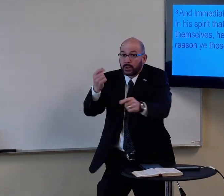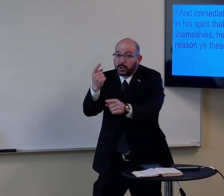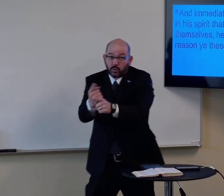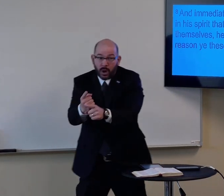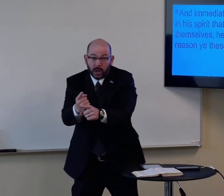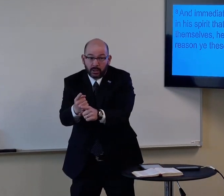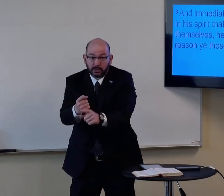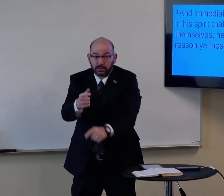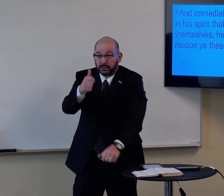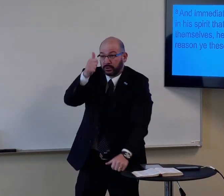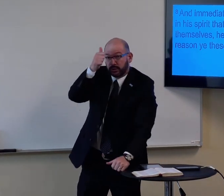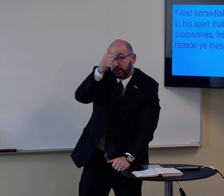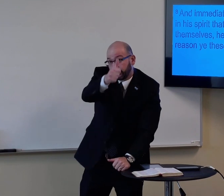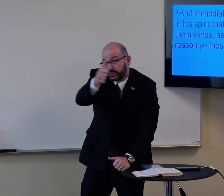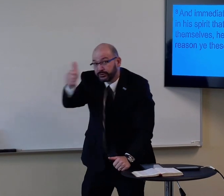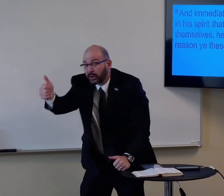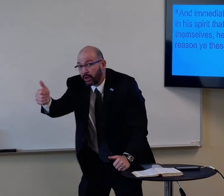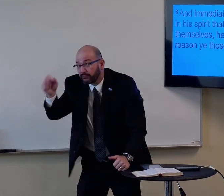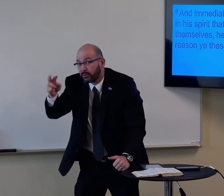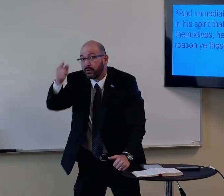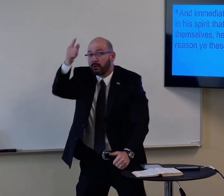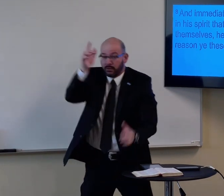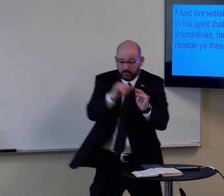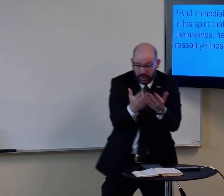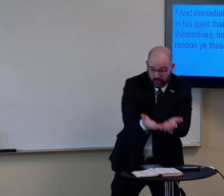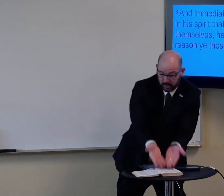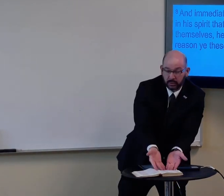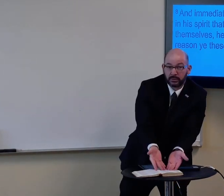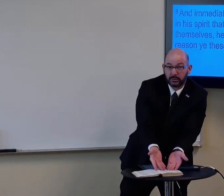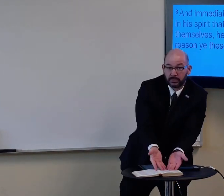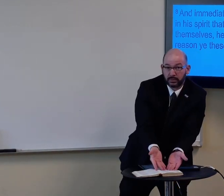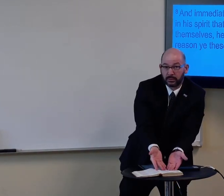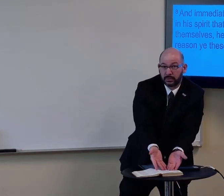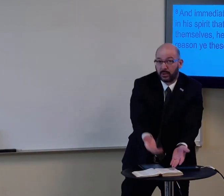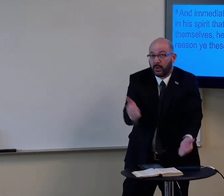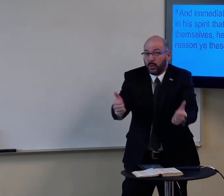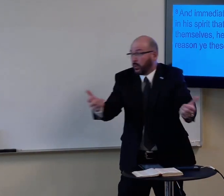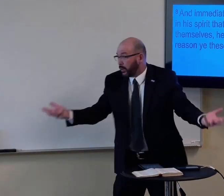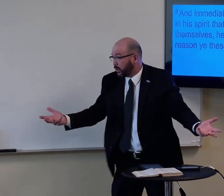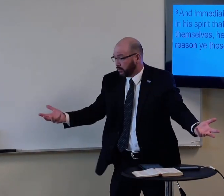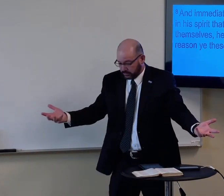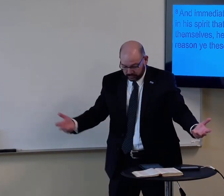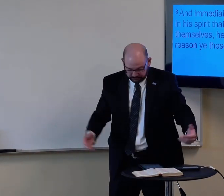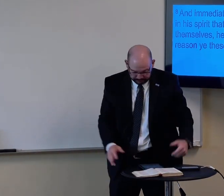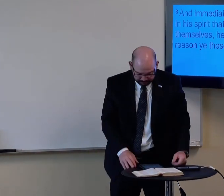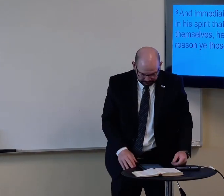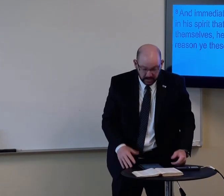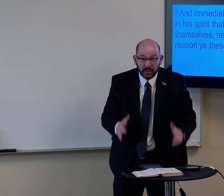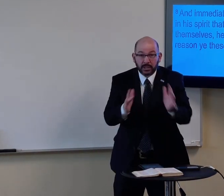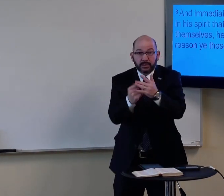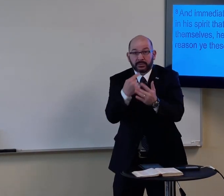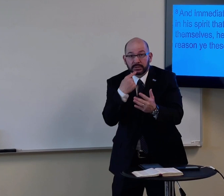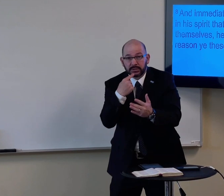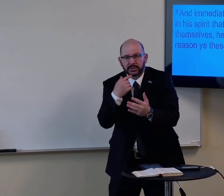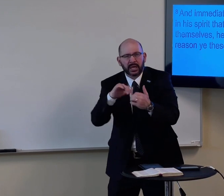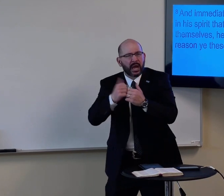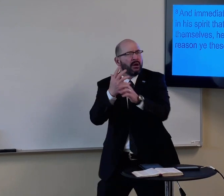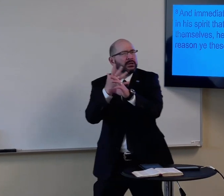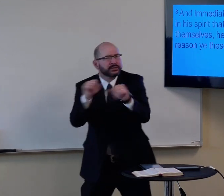So which is right? You, yourself, your opinions, or the Bible? The Bible